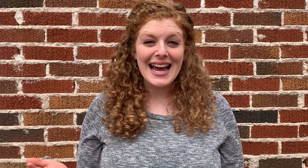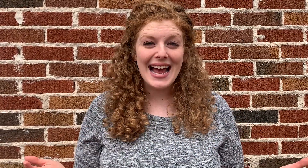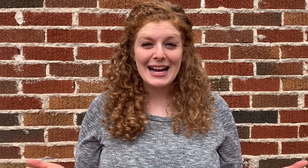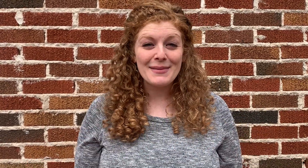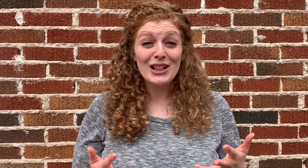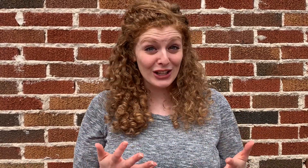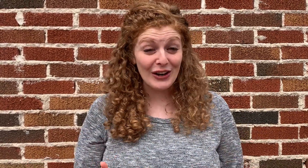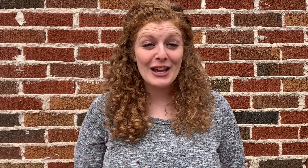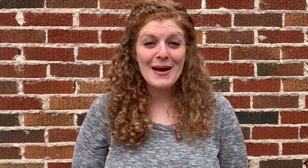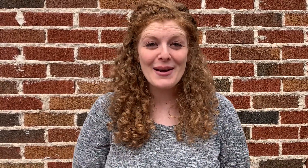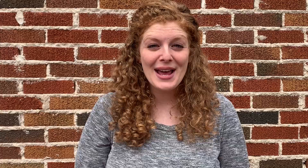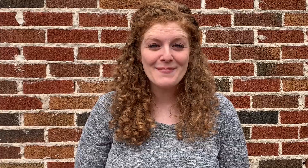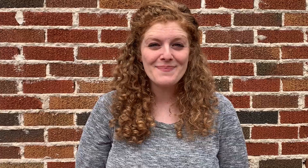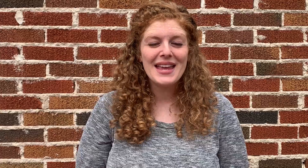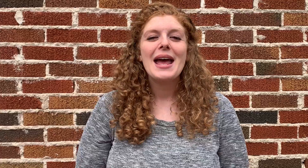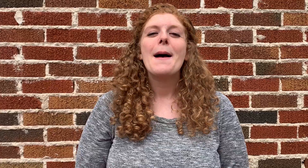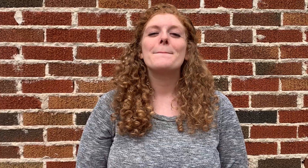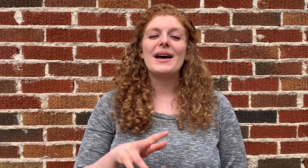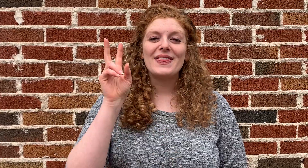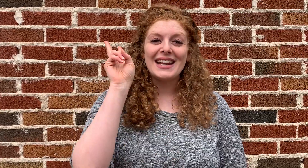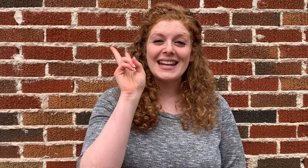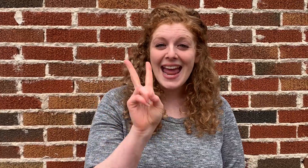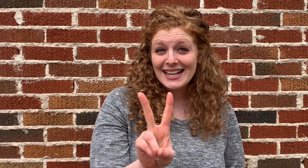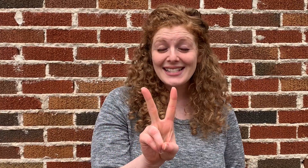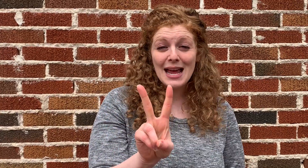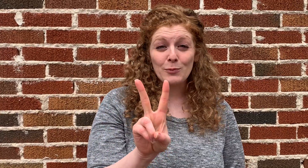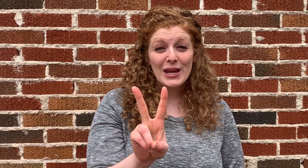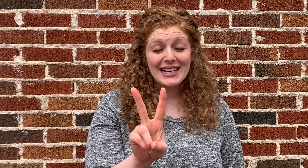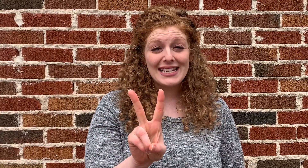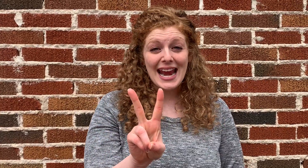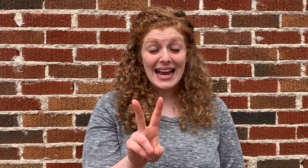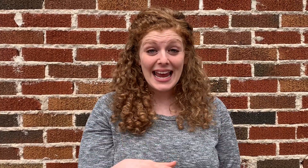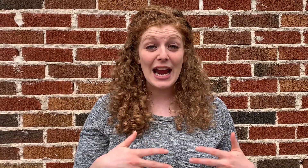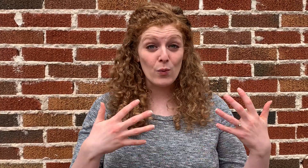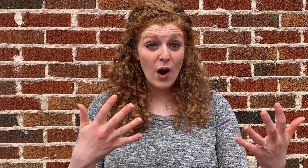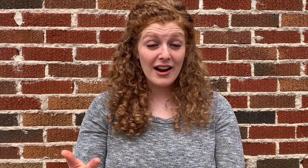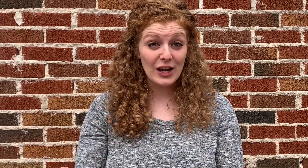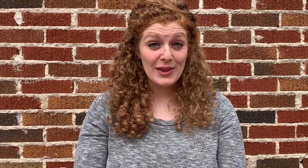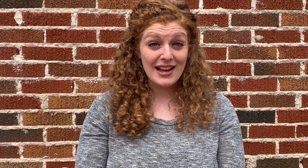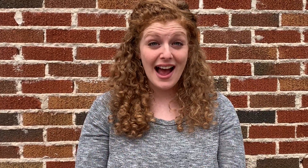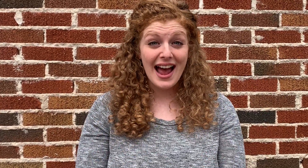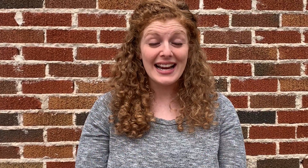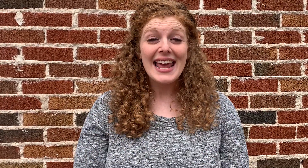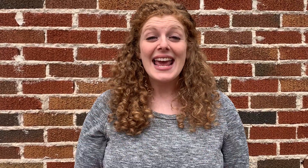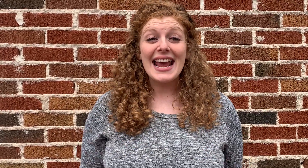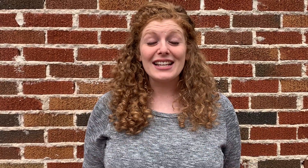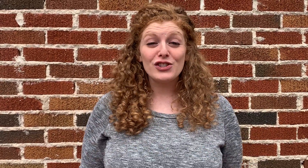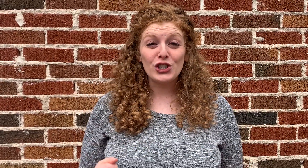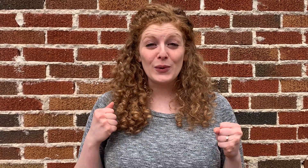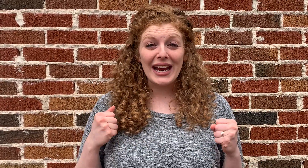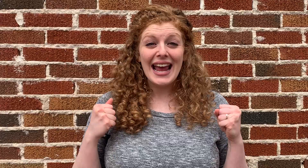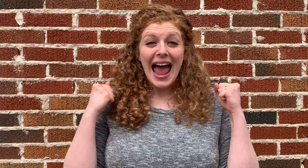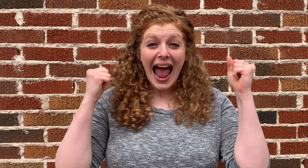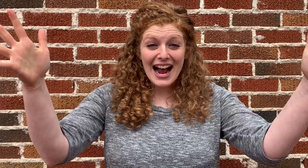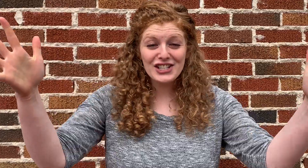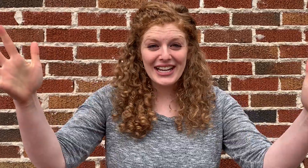time learning about Him. But the next step we can take in walking with God is doing actions.